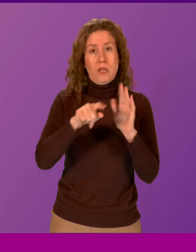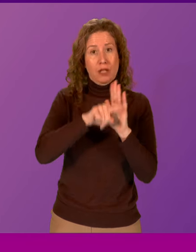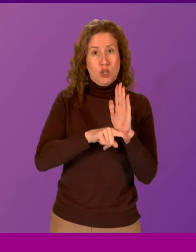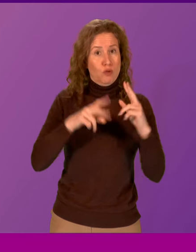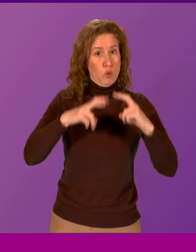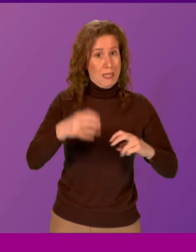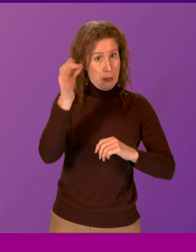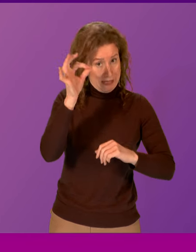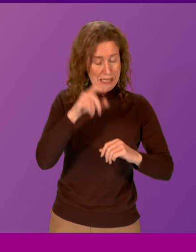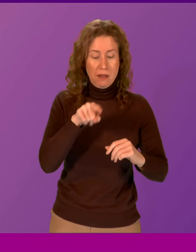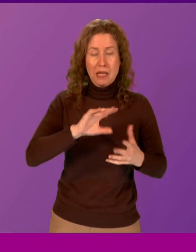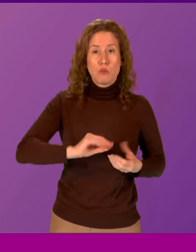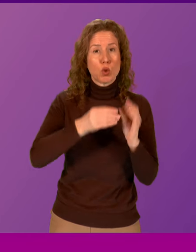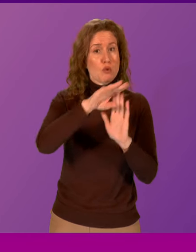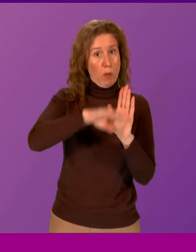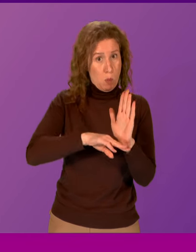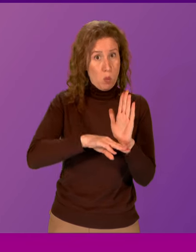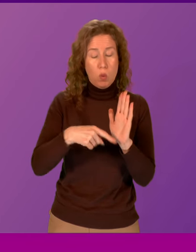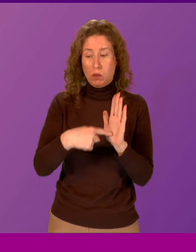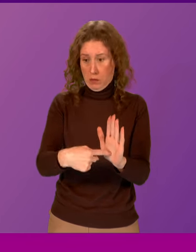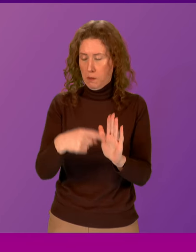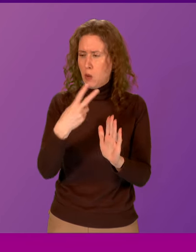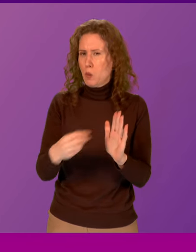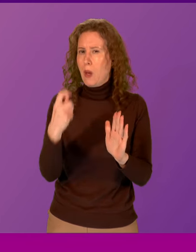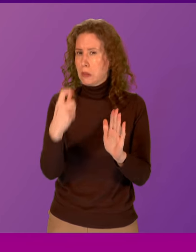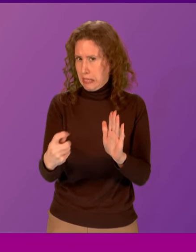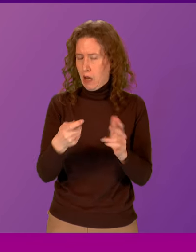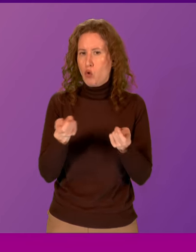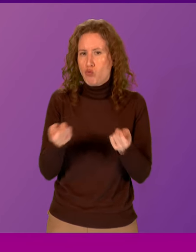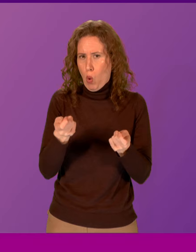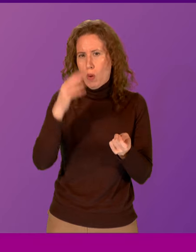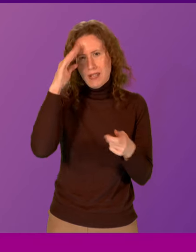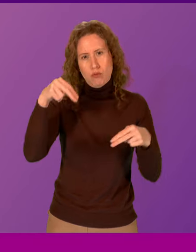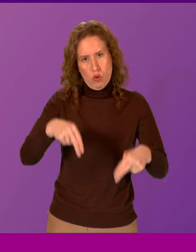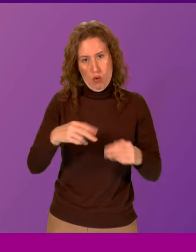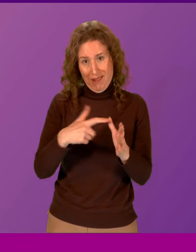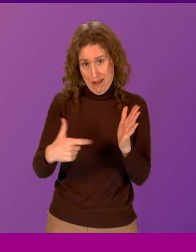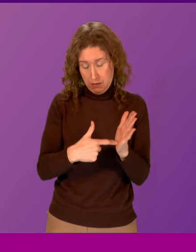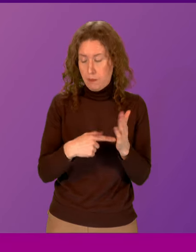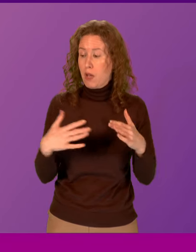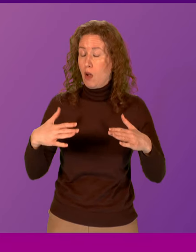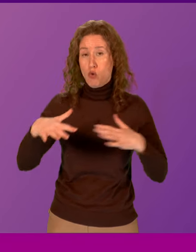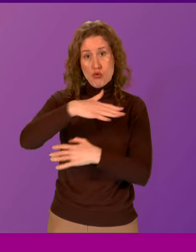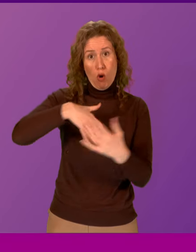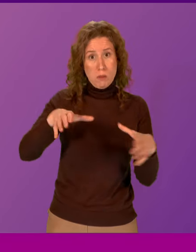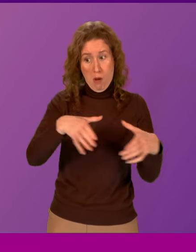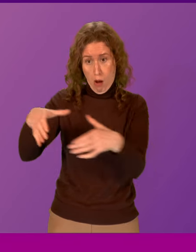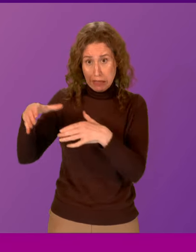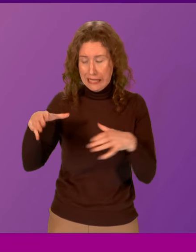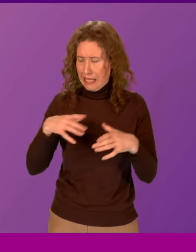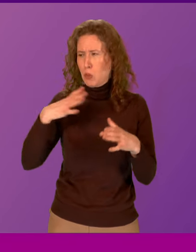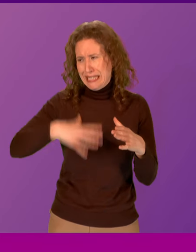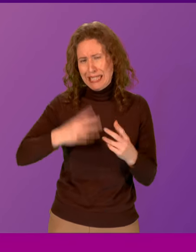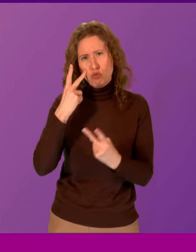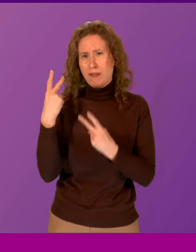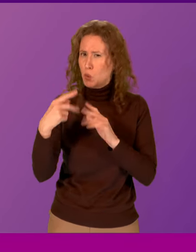when it produced a report on the 2010 Control of Dogs Act. The cross-party committee called for a review of the law and the